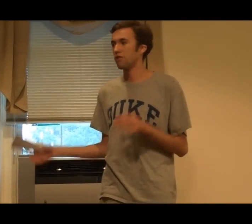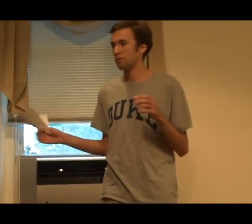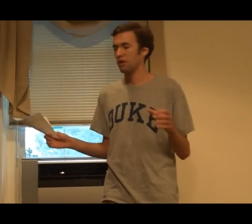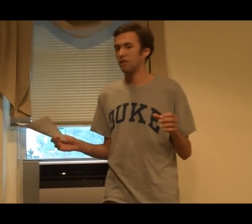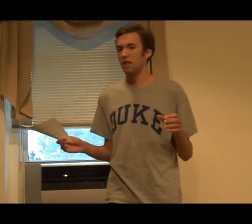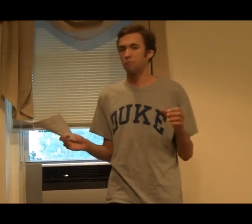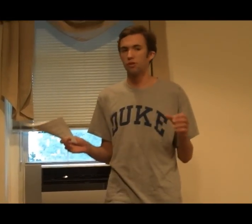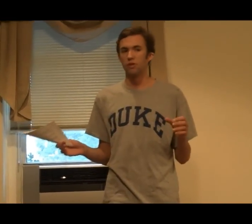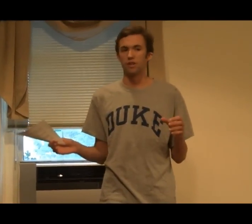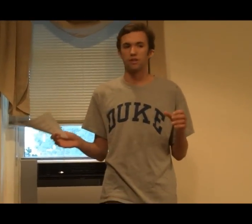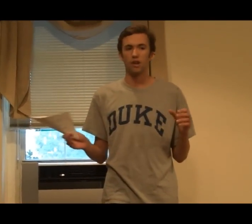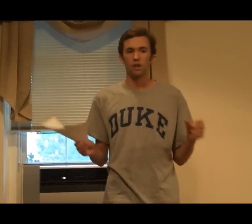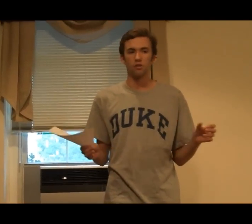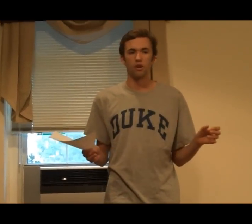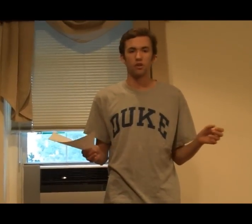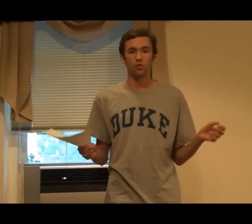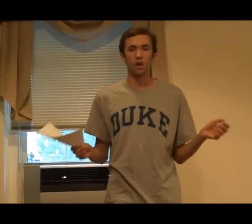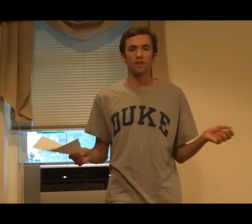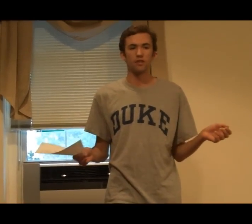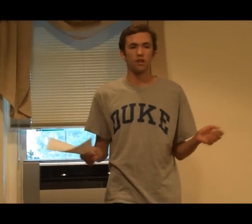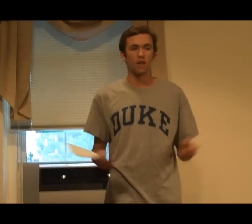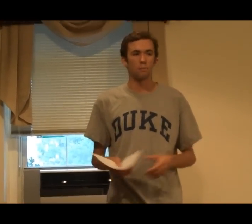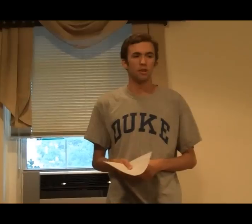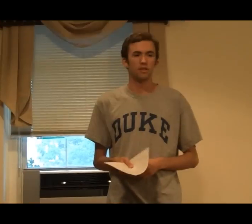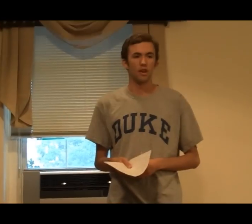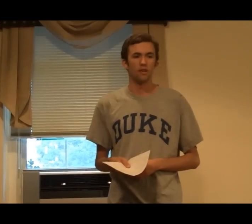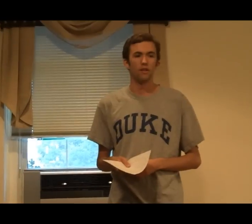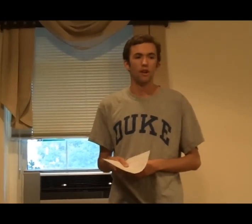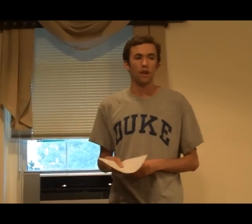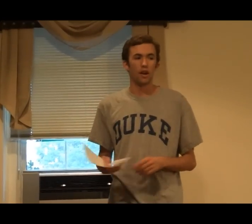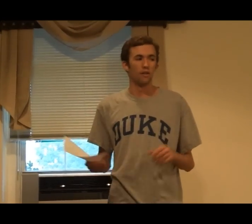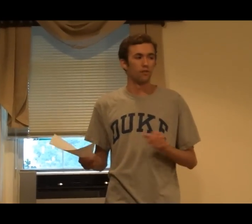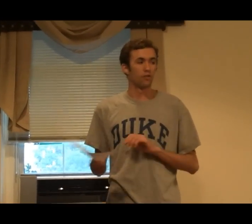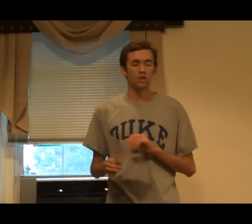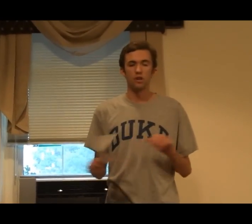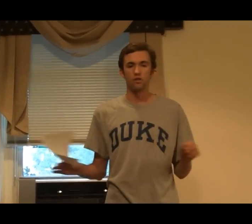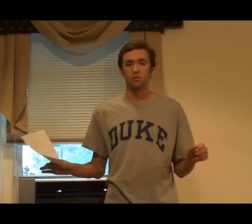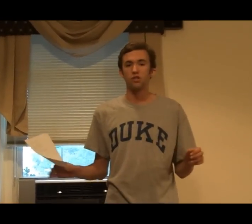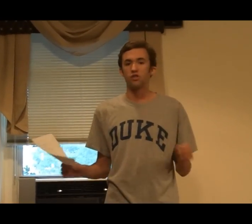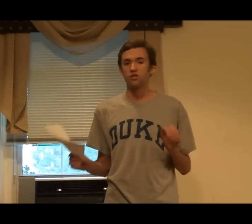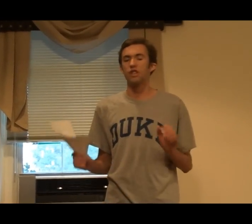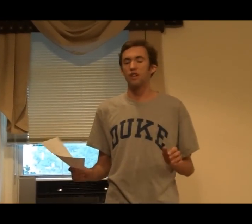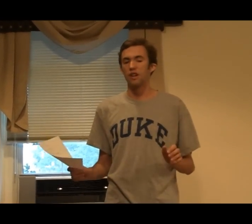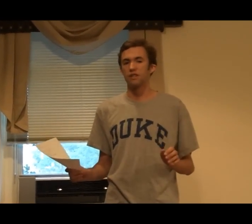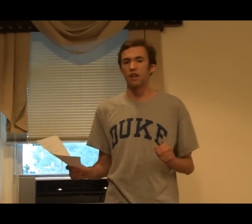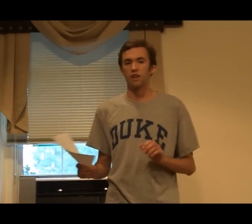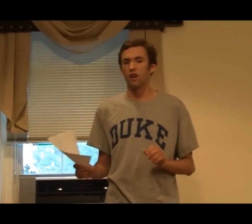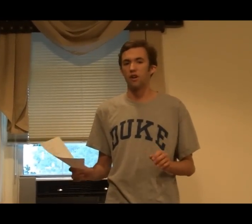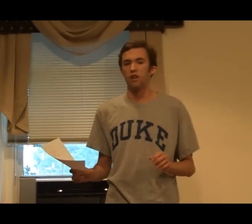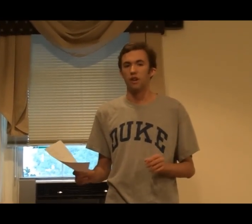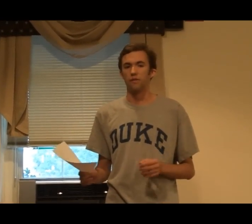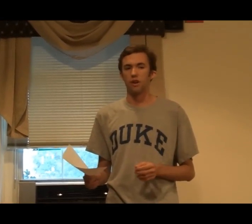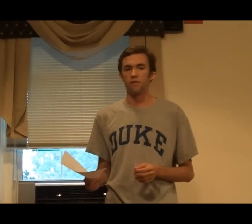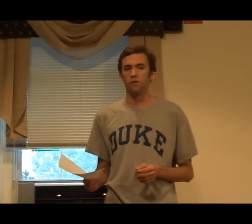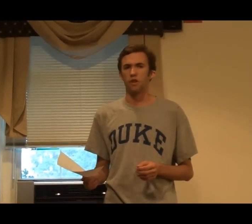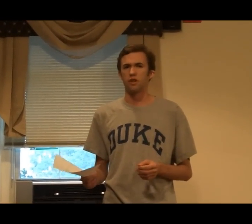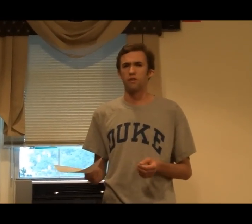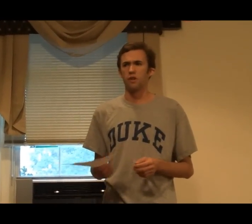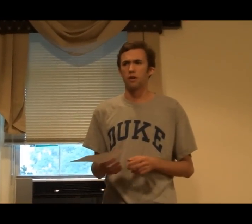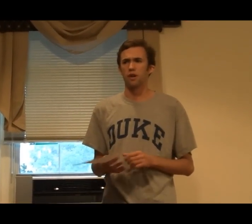chimpanzee named Lulis to raise as an adopted son. And for years, the researchers did not sign at all in front of Lulis other than, I think,